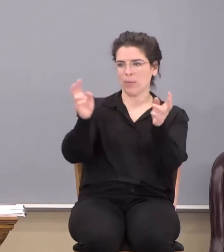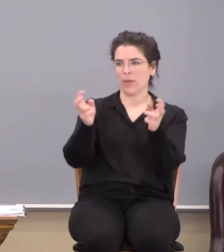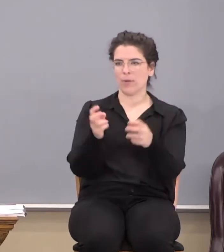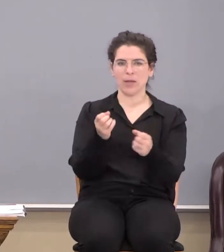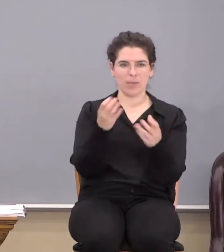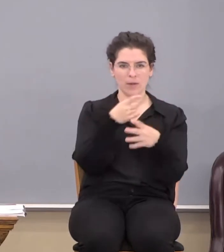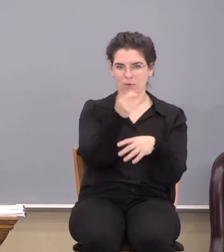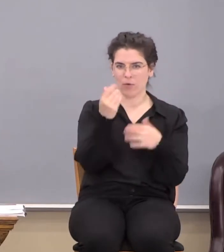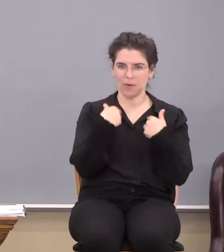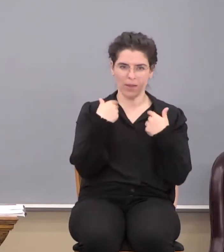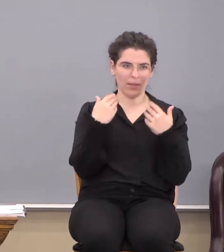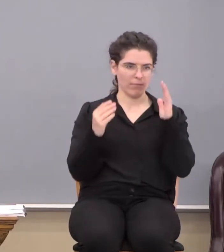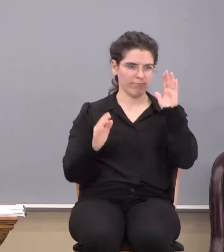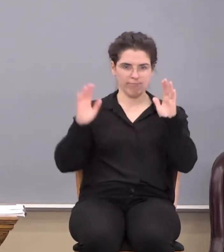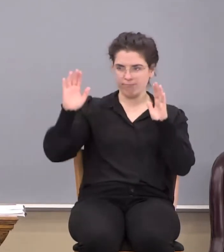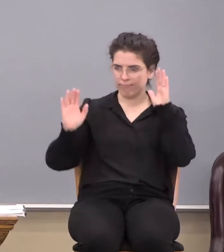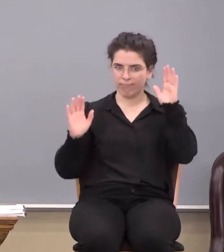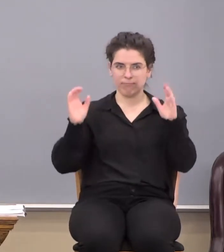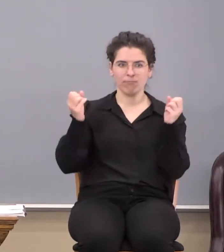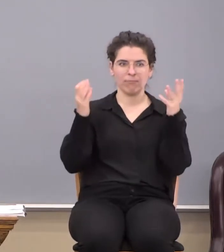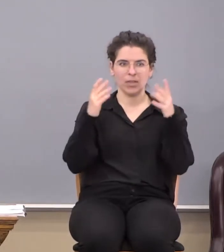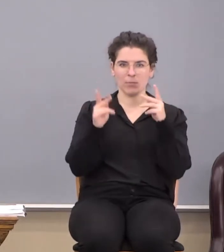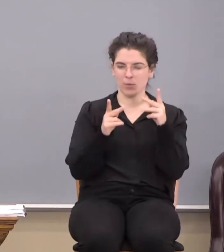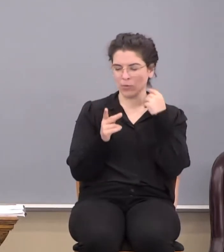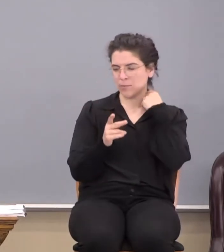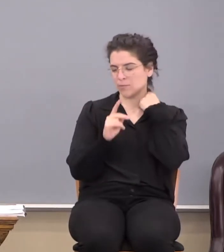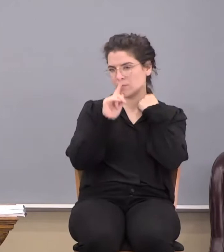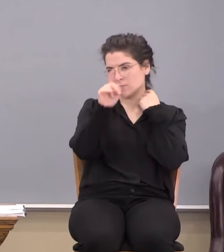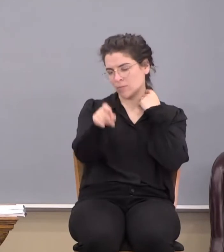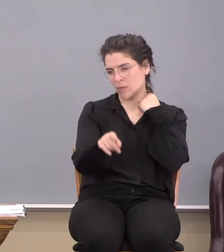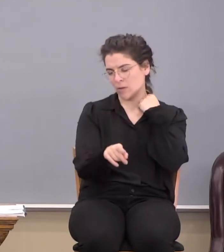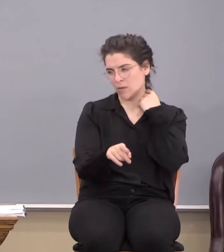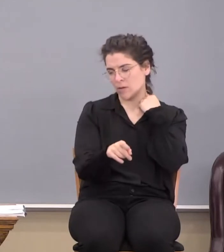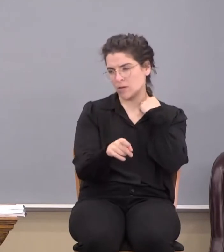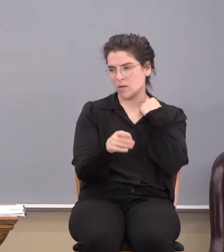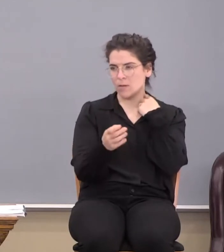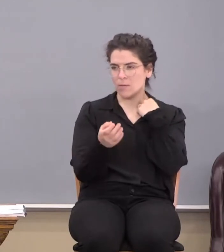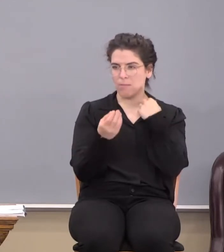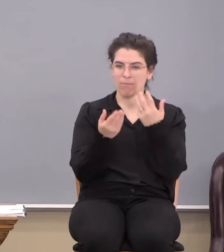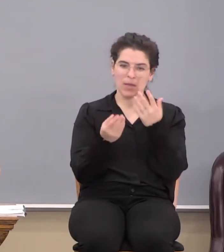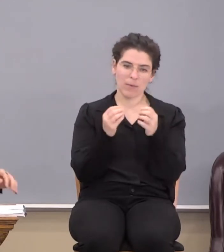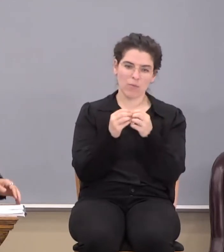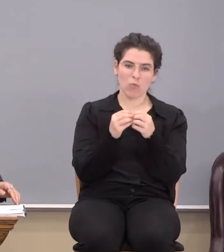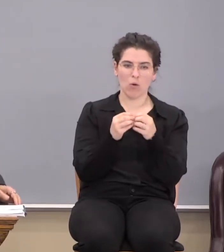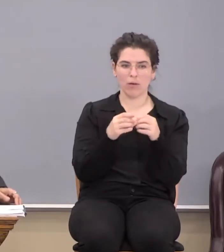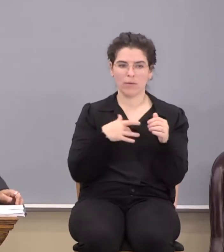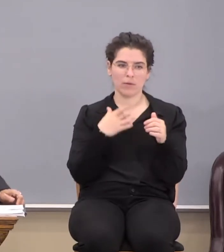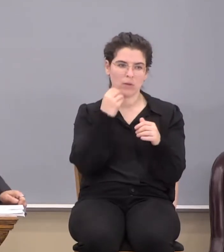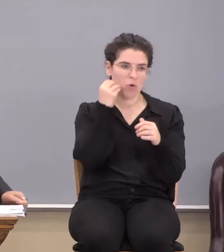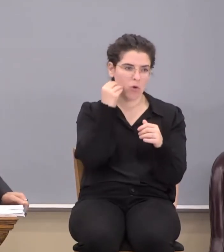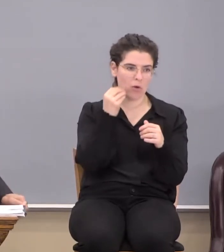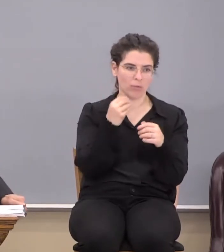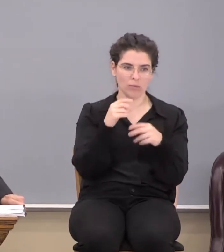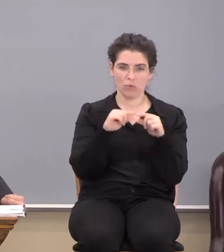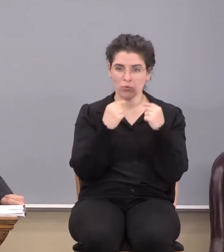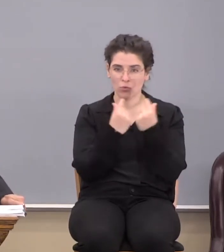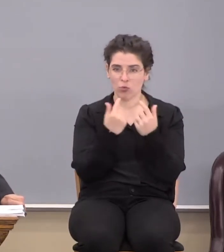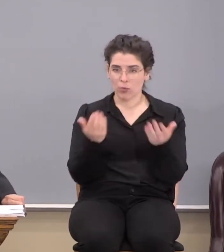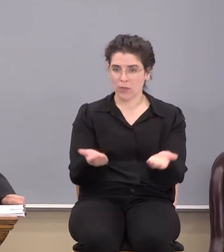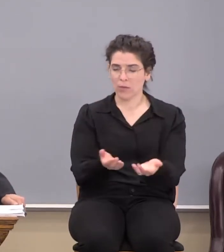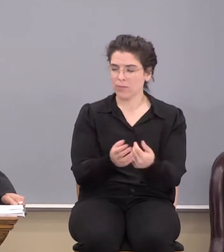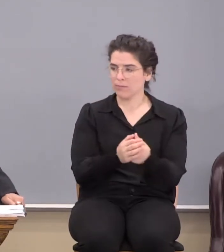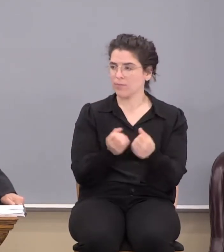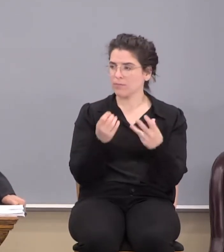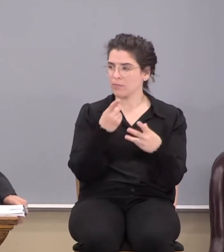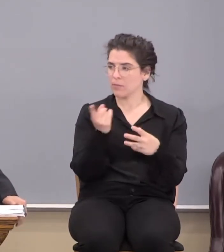discussions with other believers about the Bible issue? Let me ask you a question that might even be a little bit more home to the group here. How many of you had